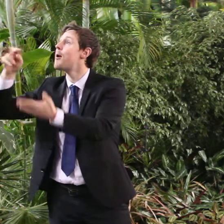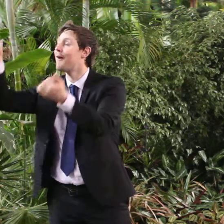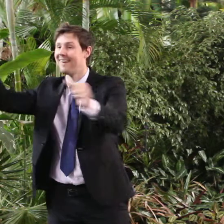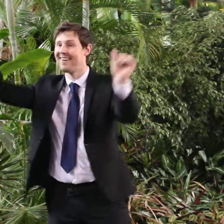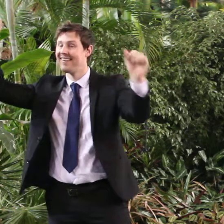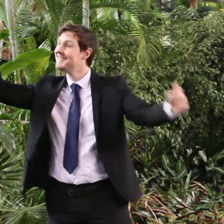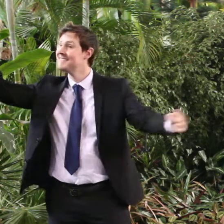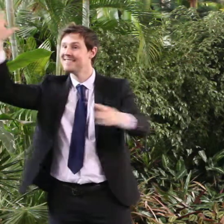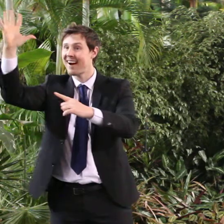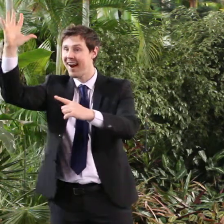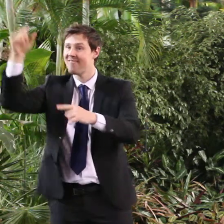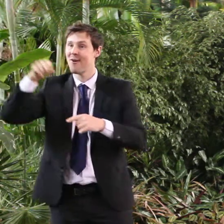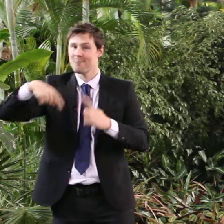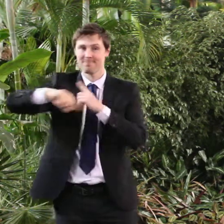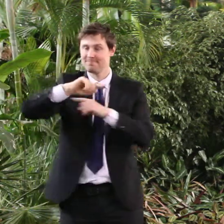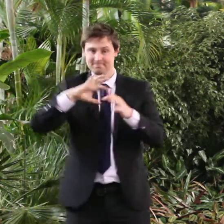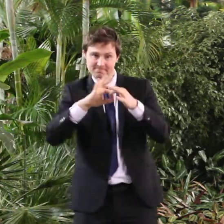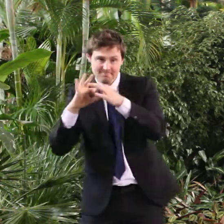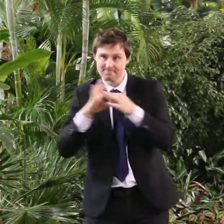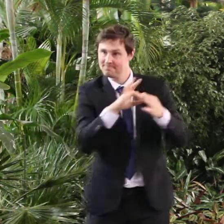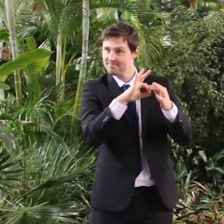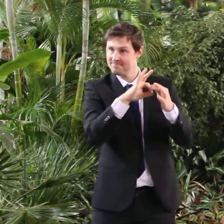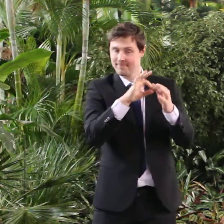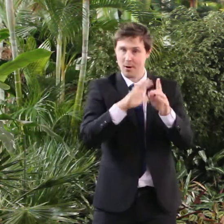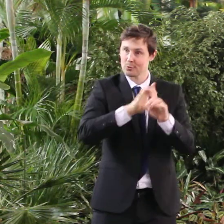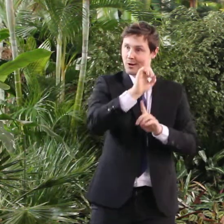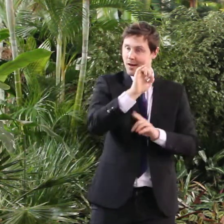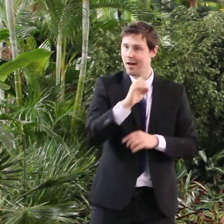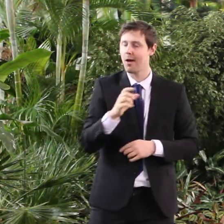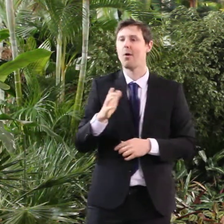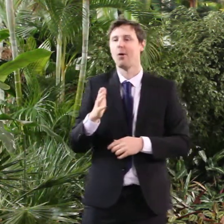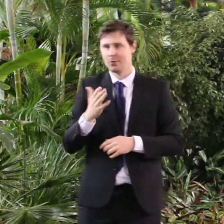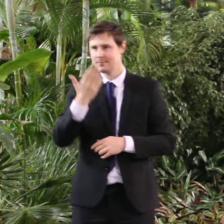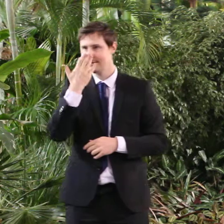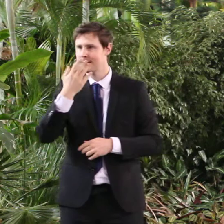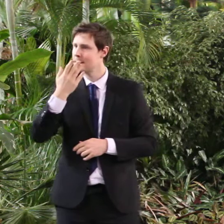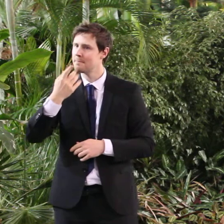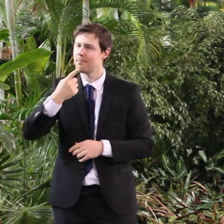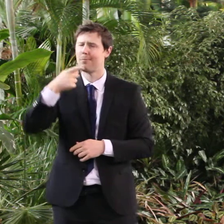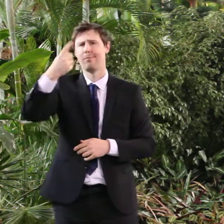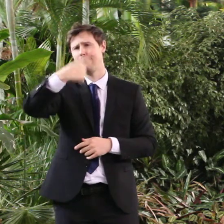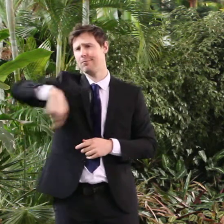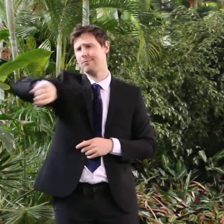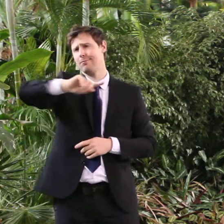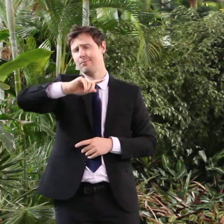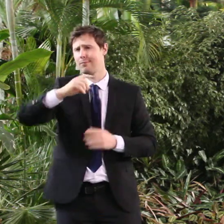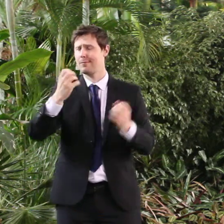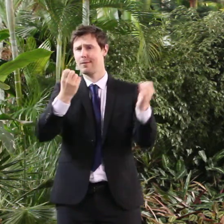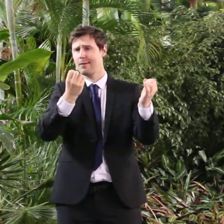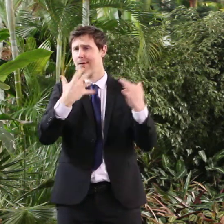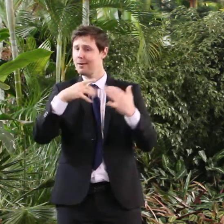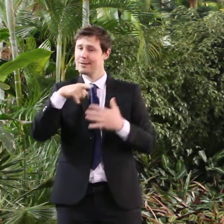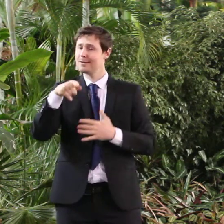the live sites, for the cultural programme and everyone was commenting on the role played by the host